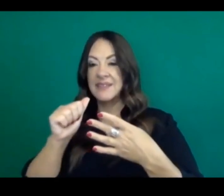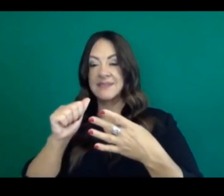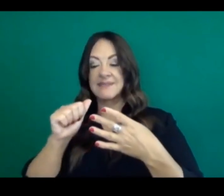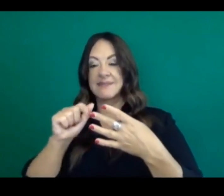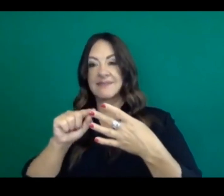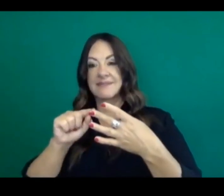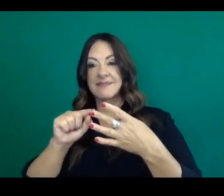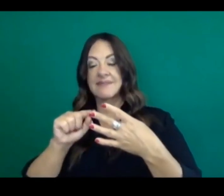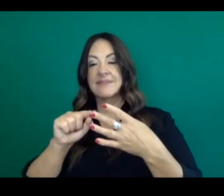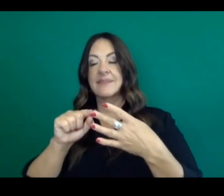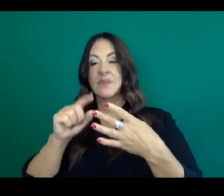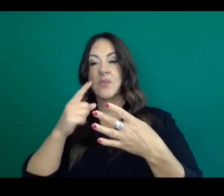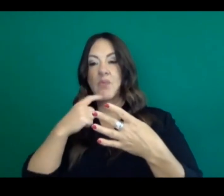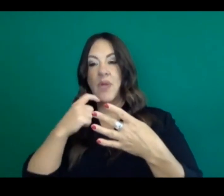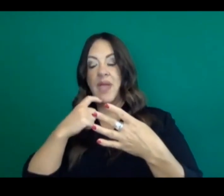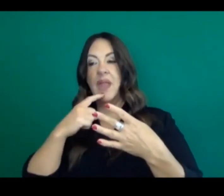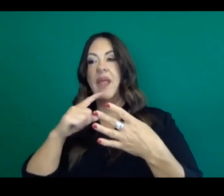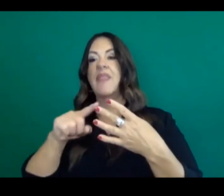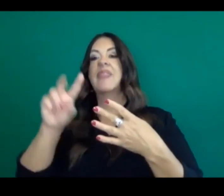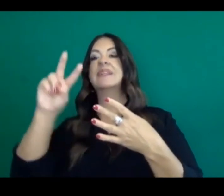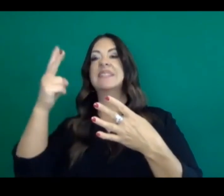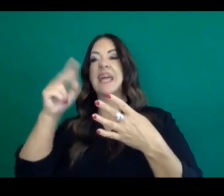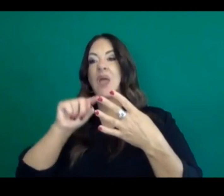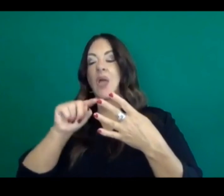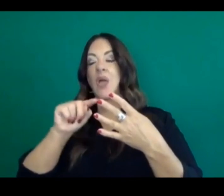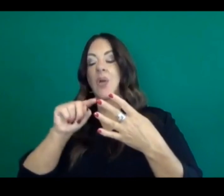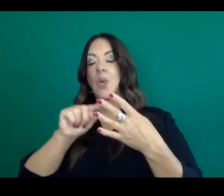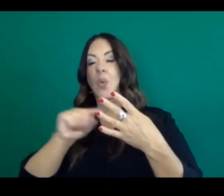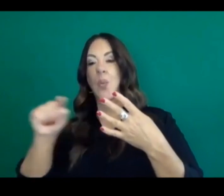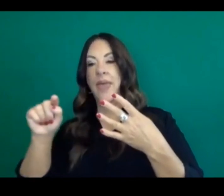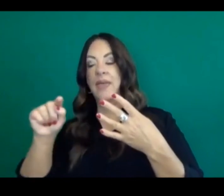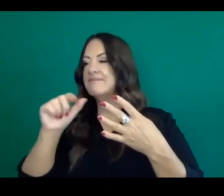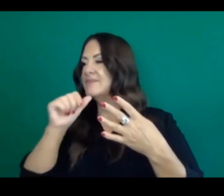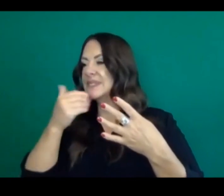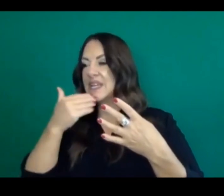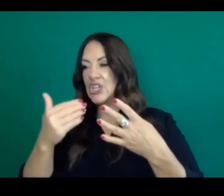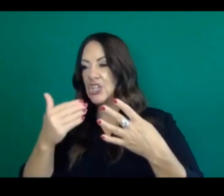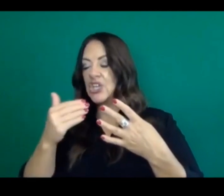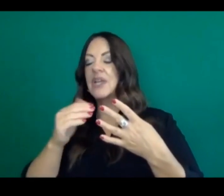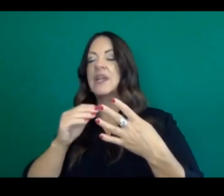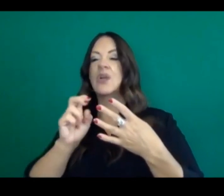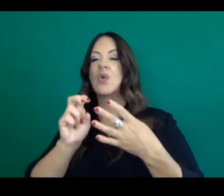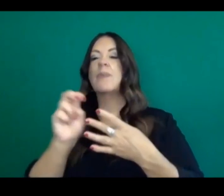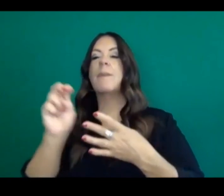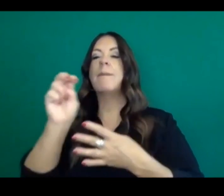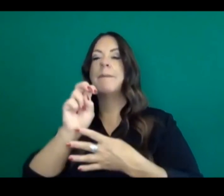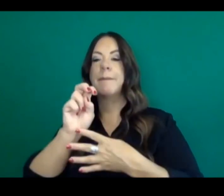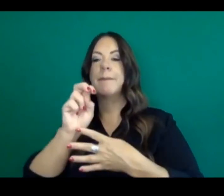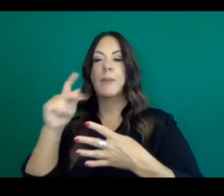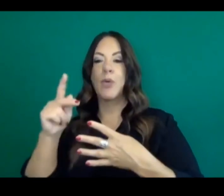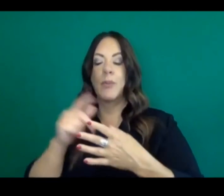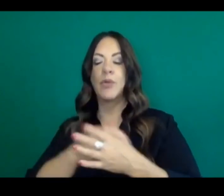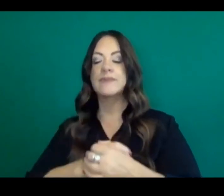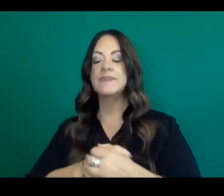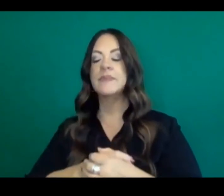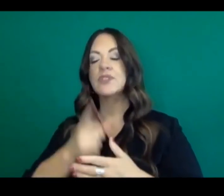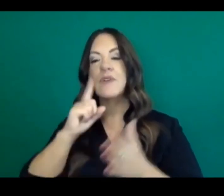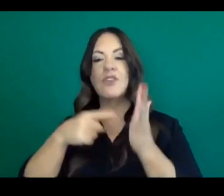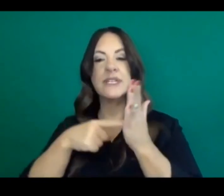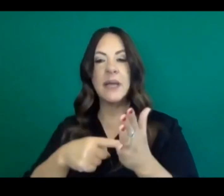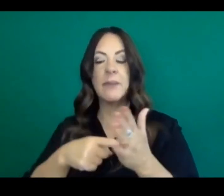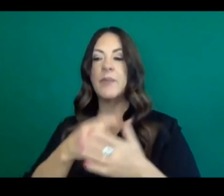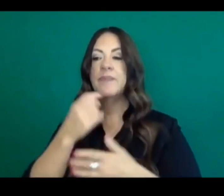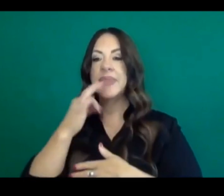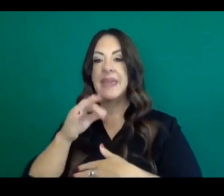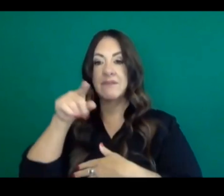question, indeed, in the next time we run the data next Tuesday, if a county that has met the